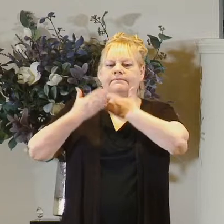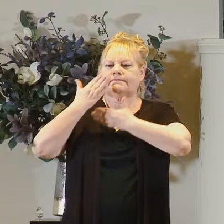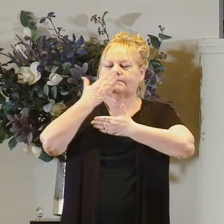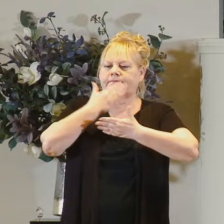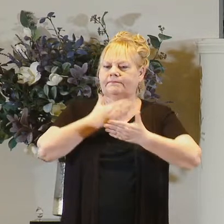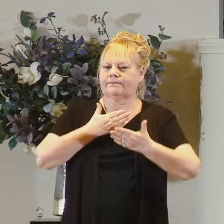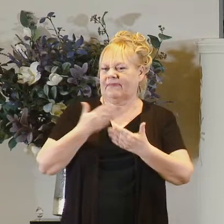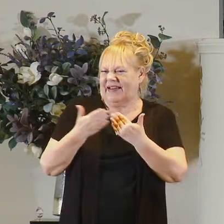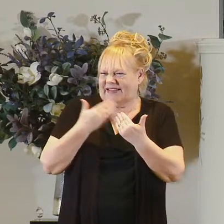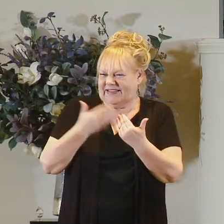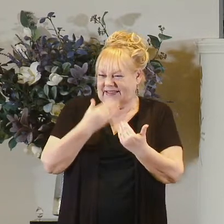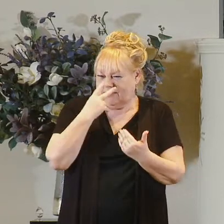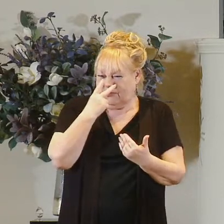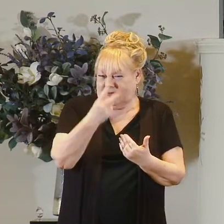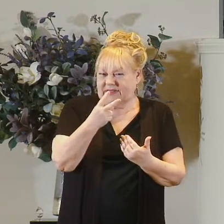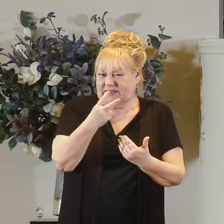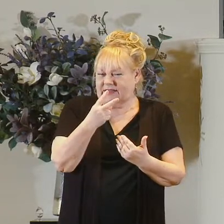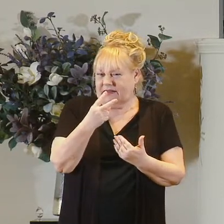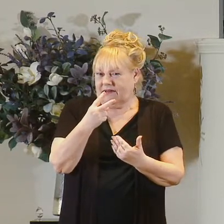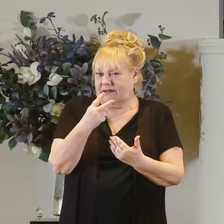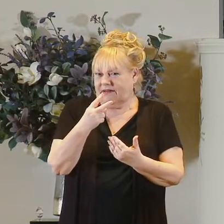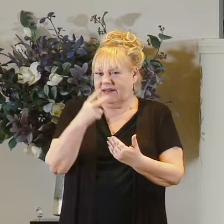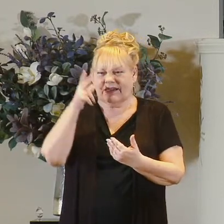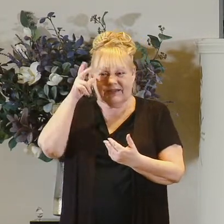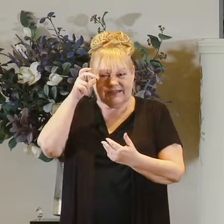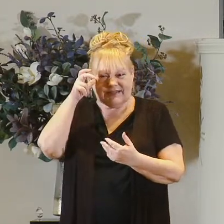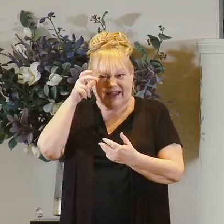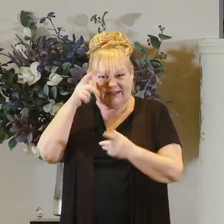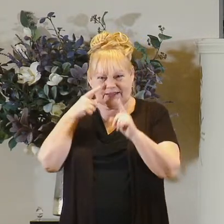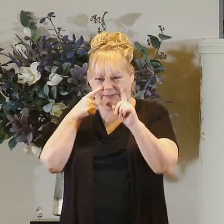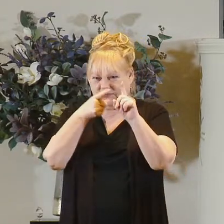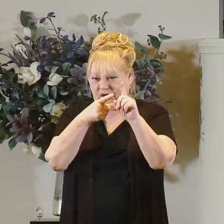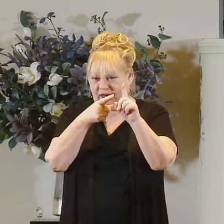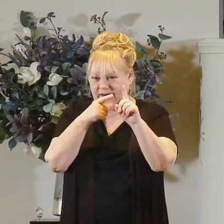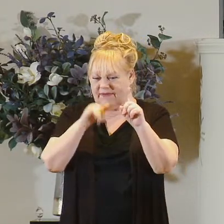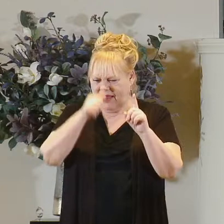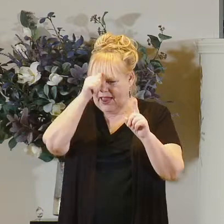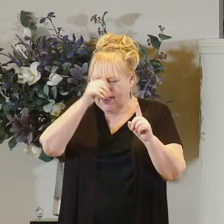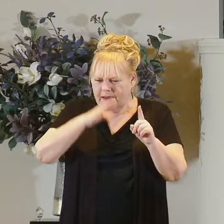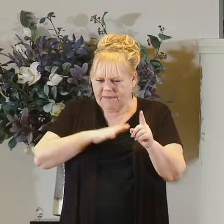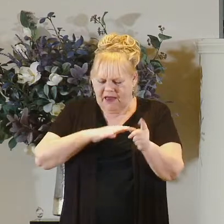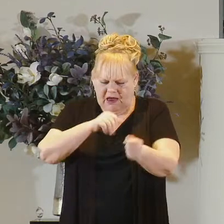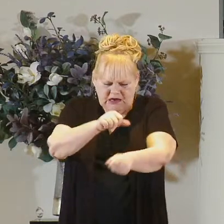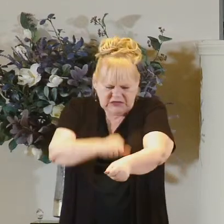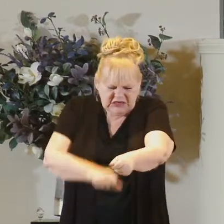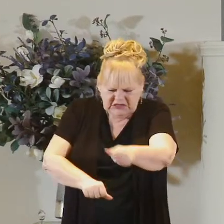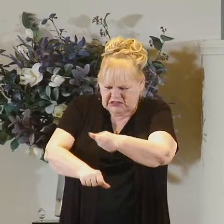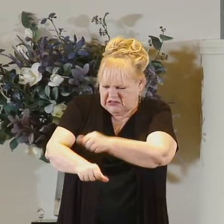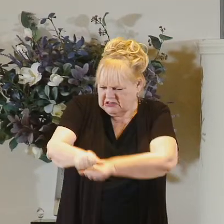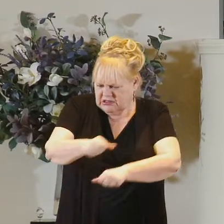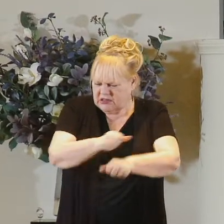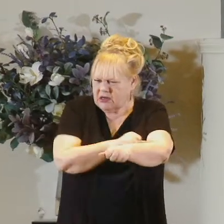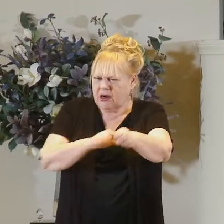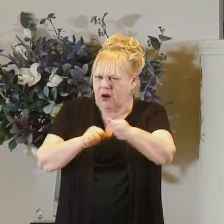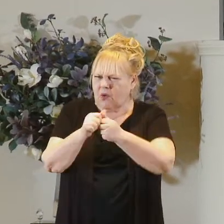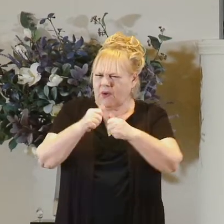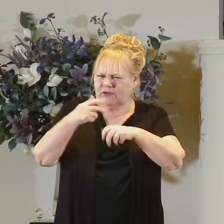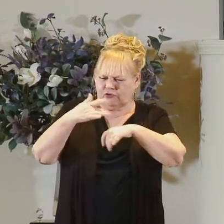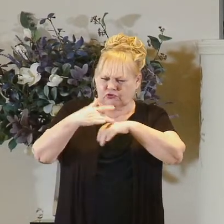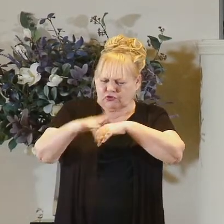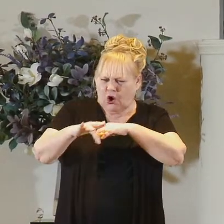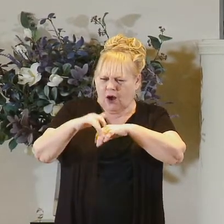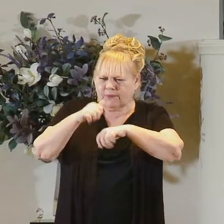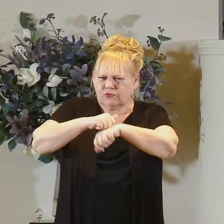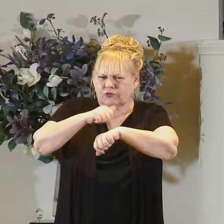and it's easy to see the objective of satan here isn't it this man is cutting himself with sharp stones